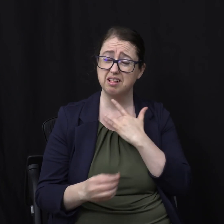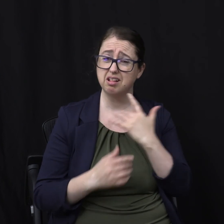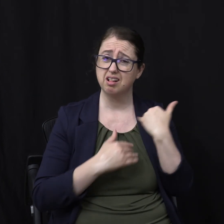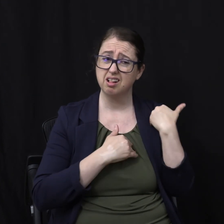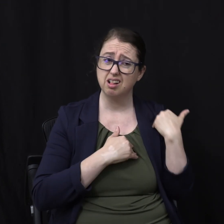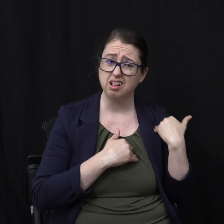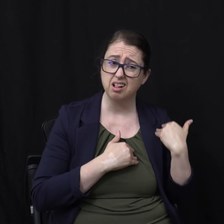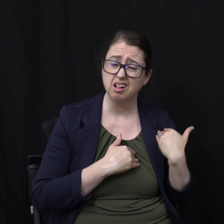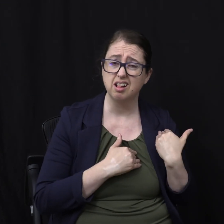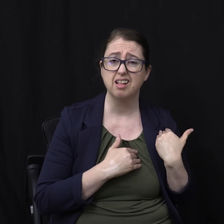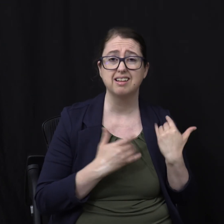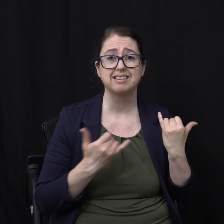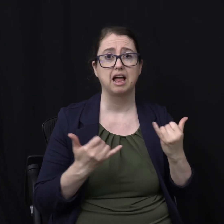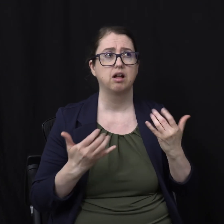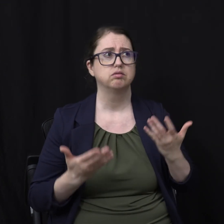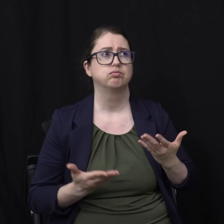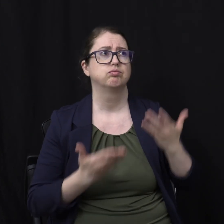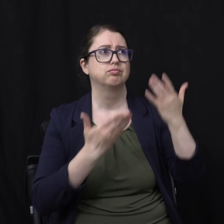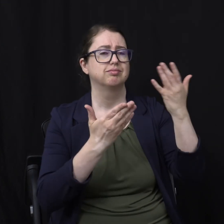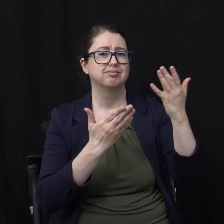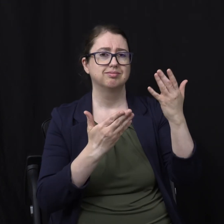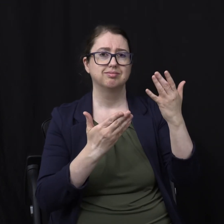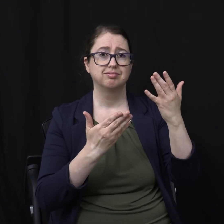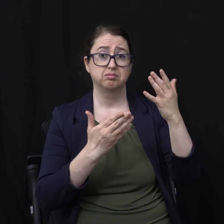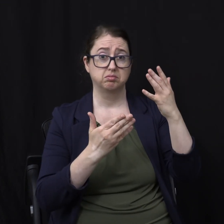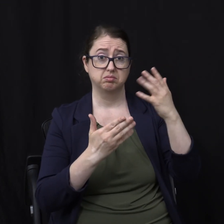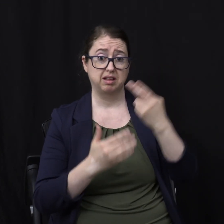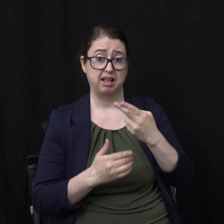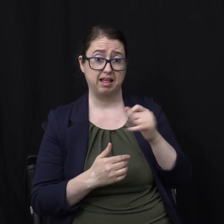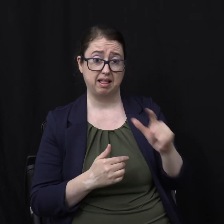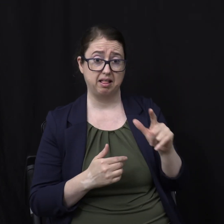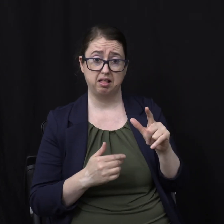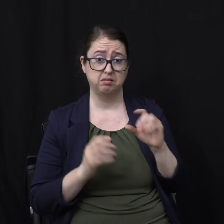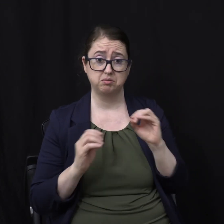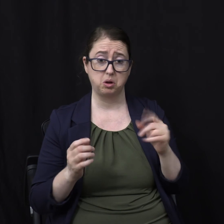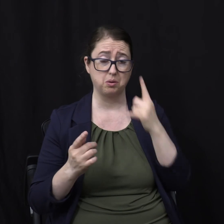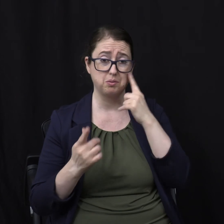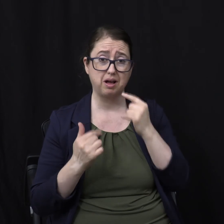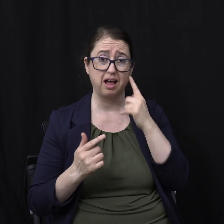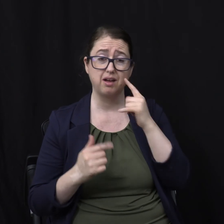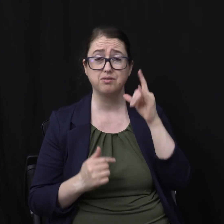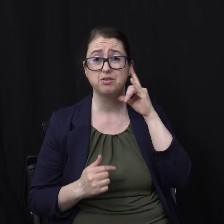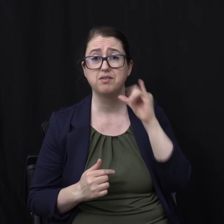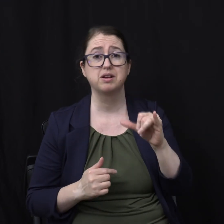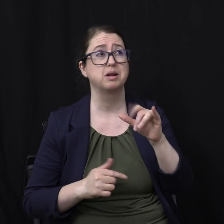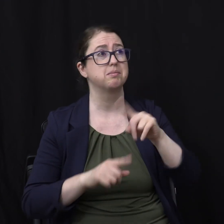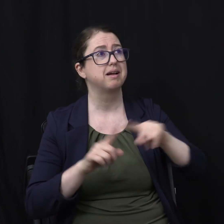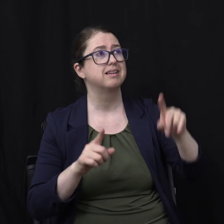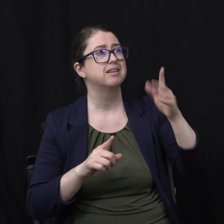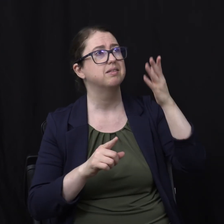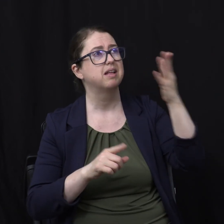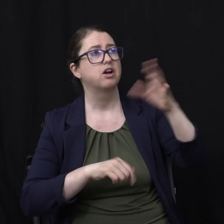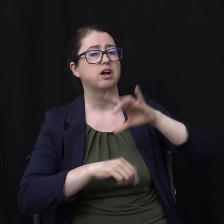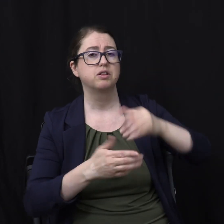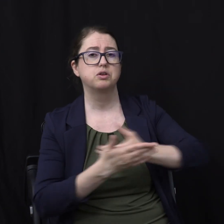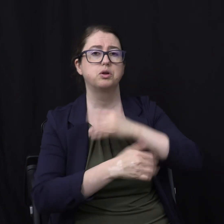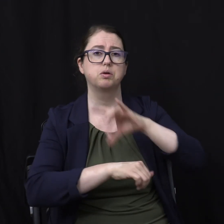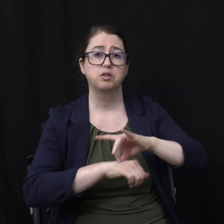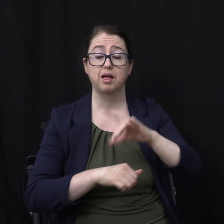There's no crying in hell On the new earth For eternity After that lake of fire